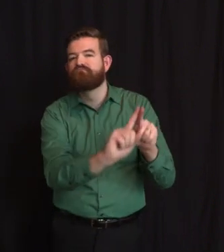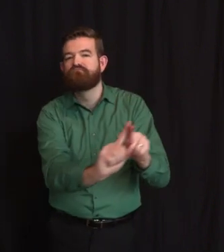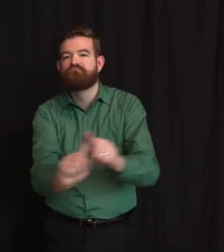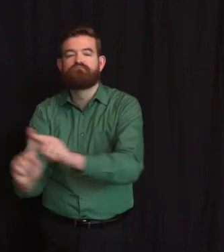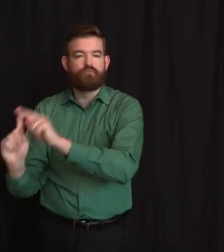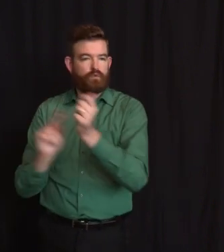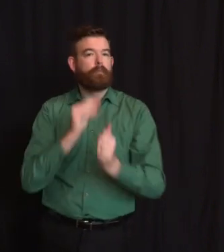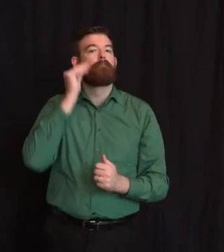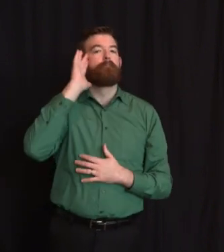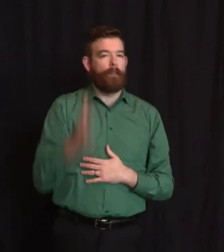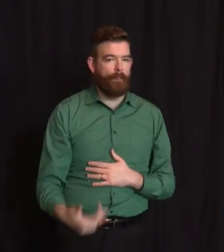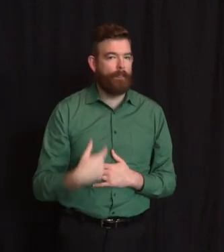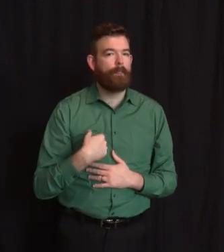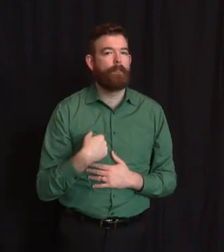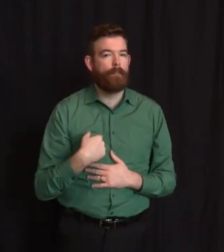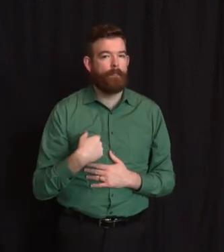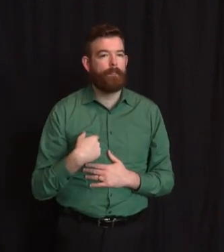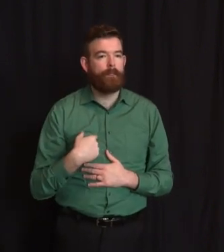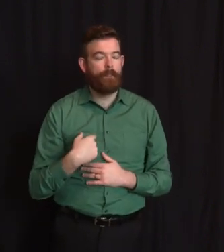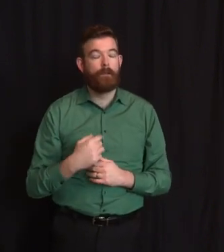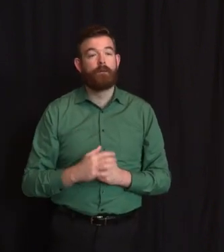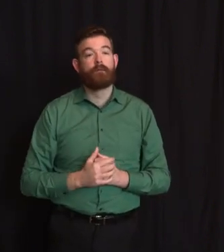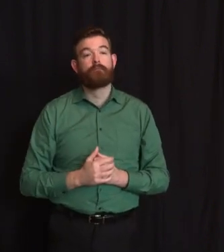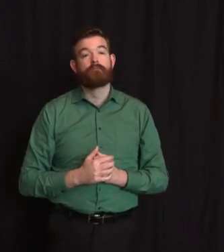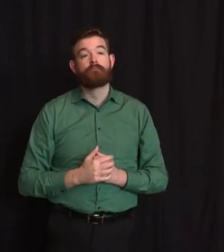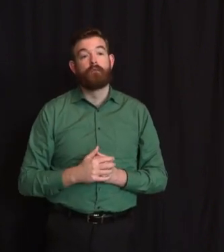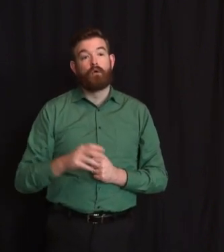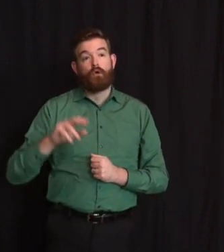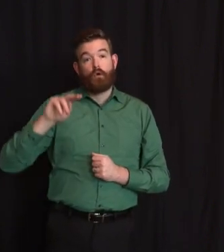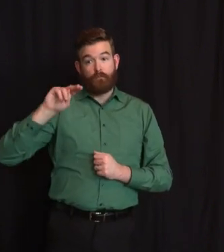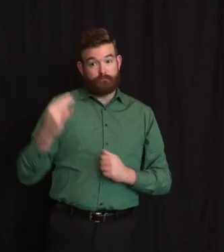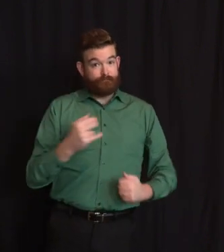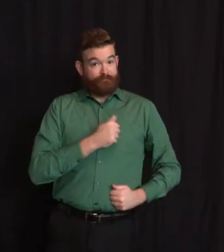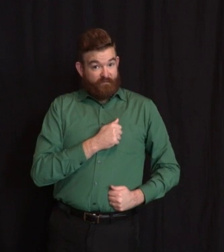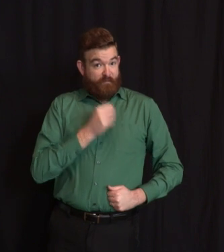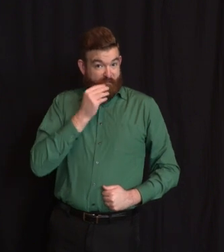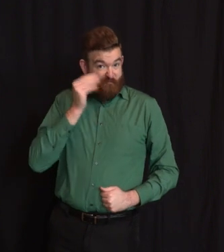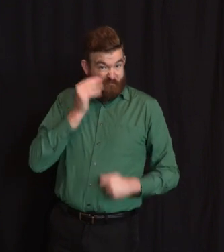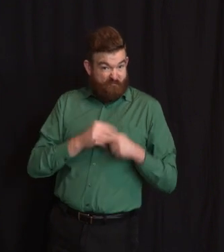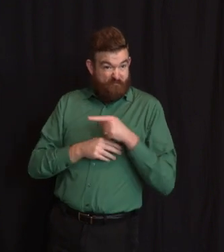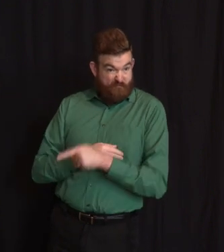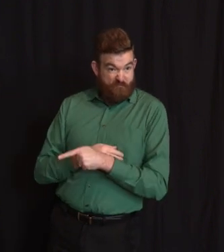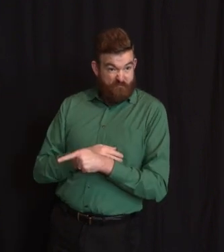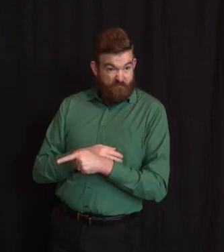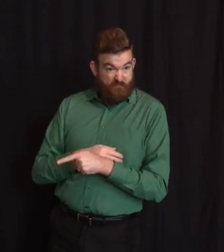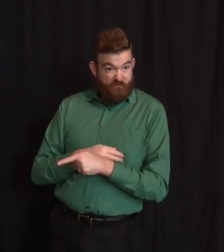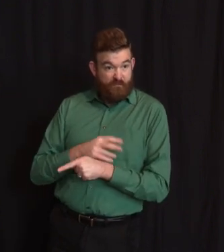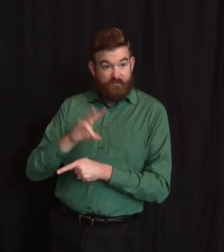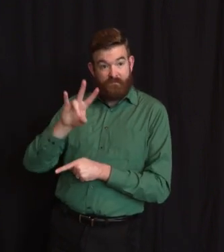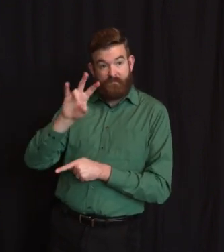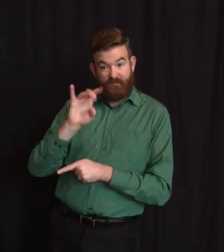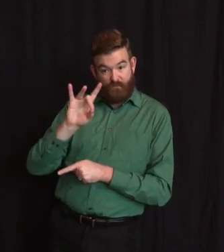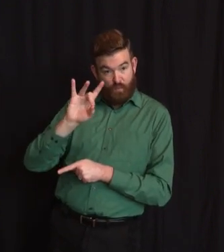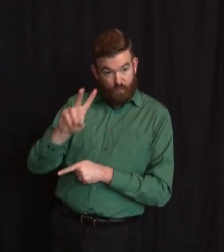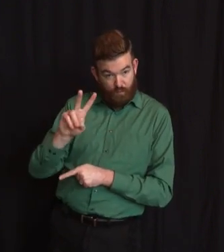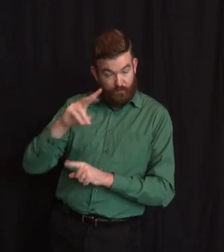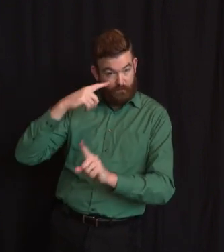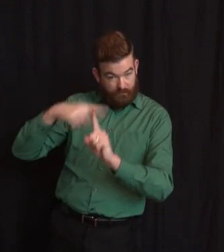Veterans Home Census today is 782. 145 of our veterans have tested positive for